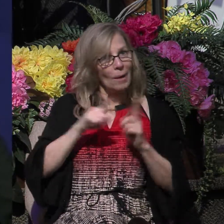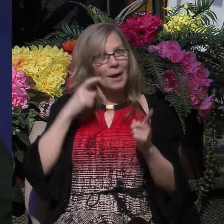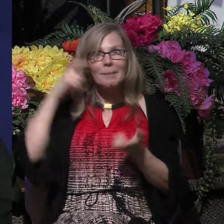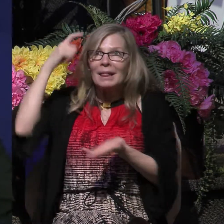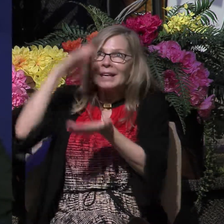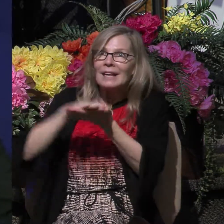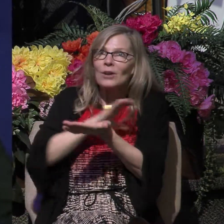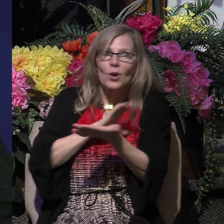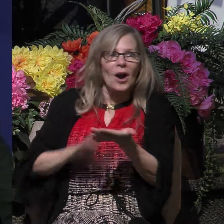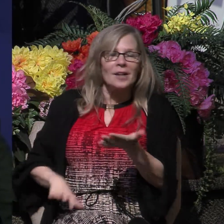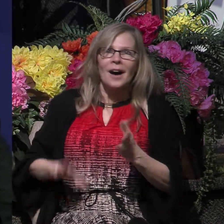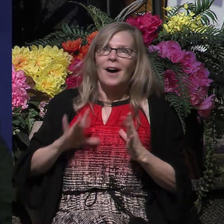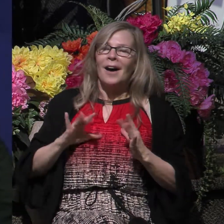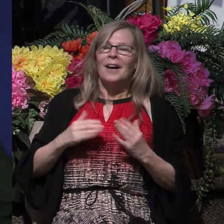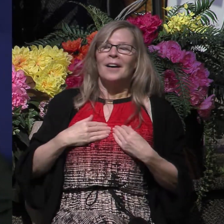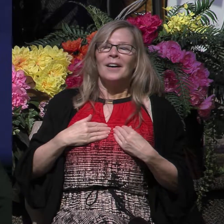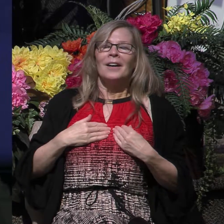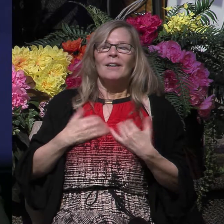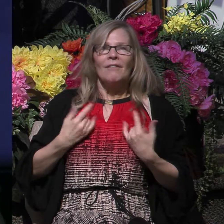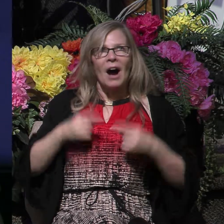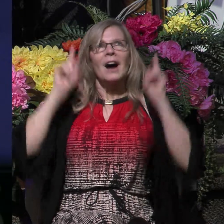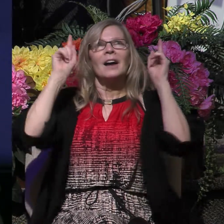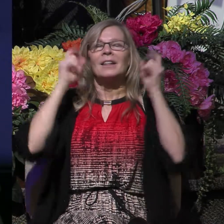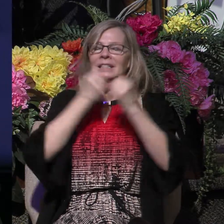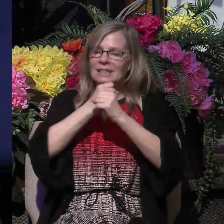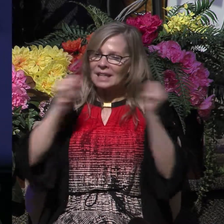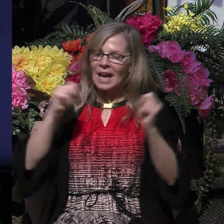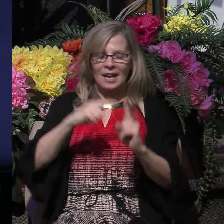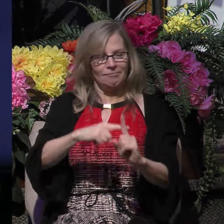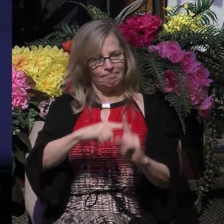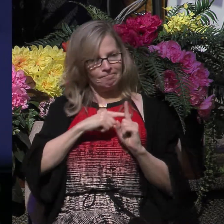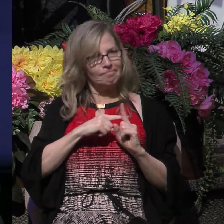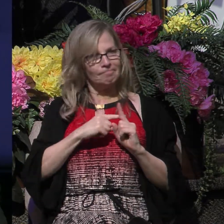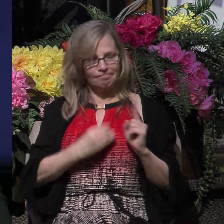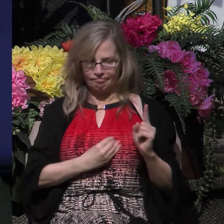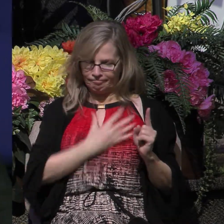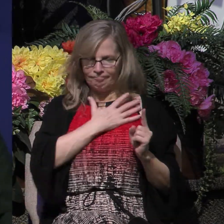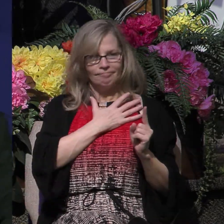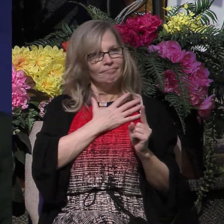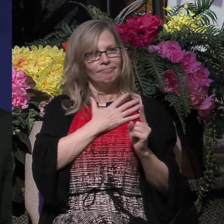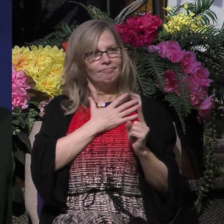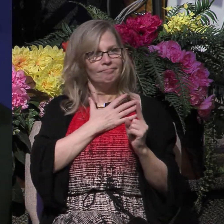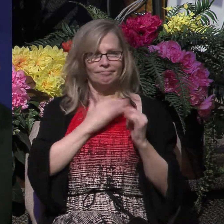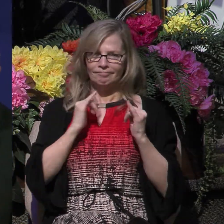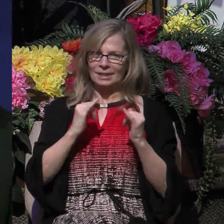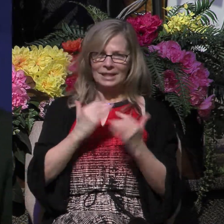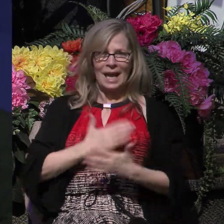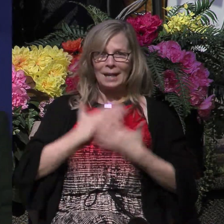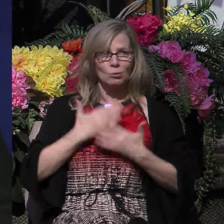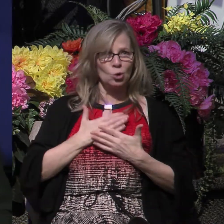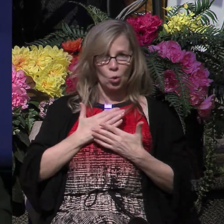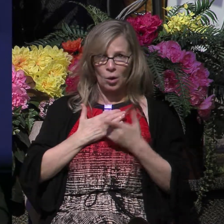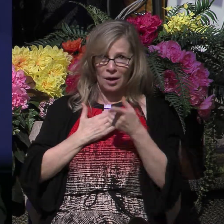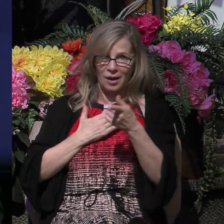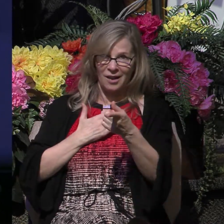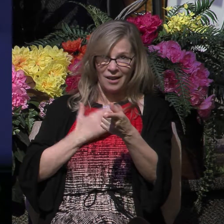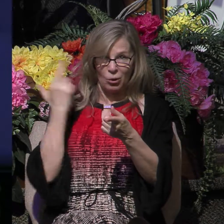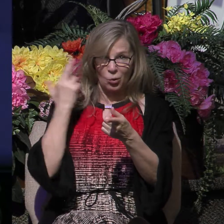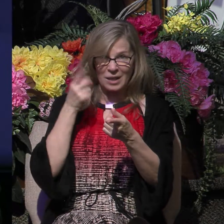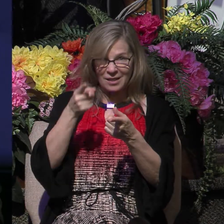that he's saved. He now has the same kind of joy that moved Paul and Silas to sing praises to God at midnight while in